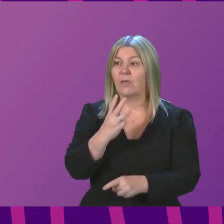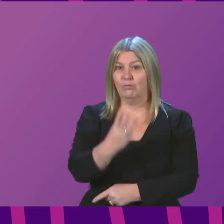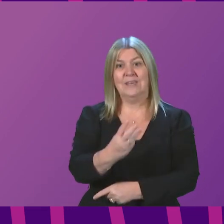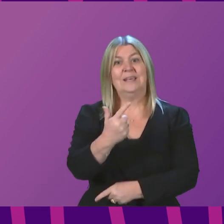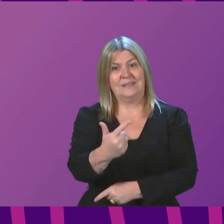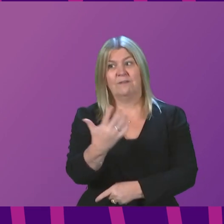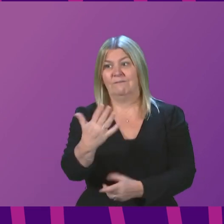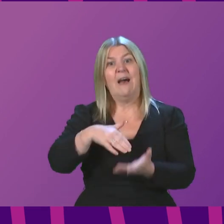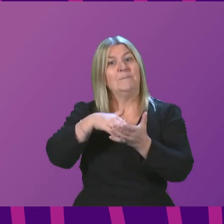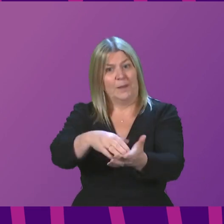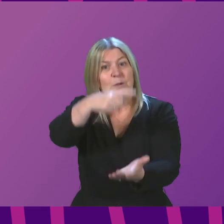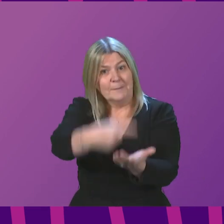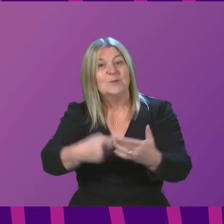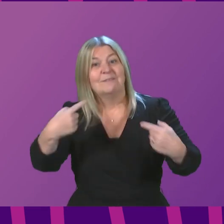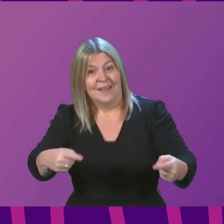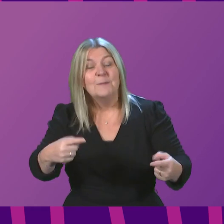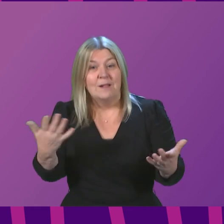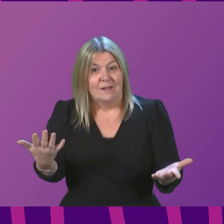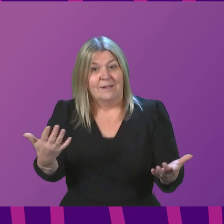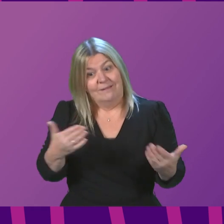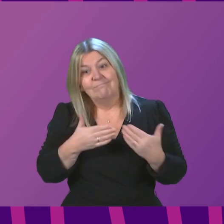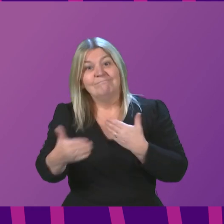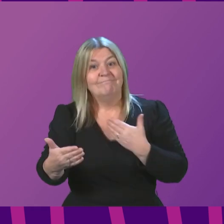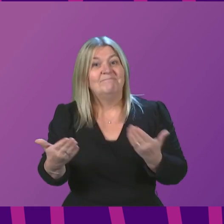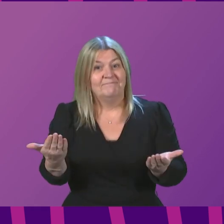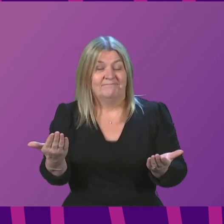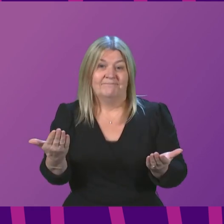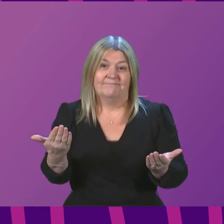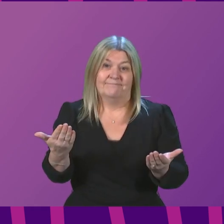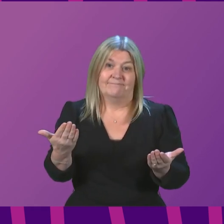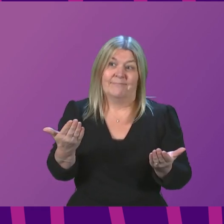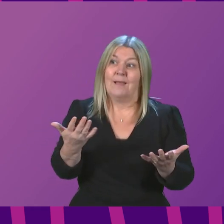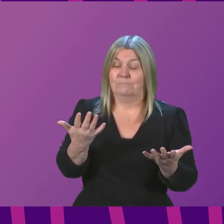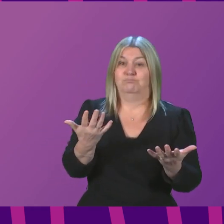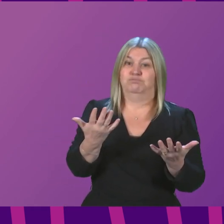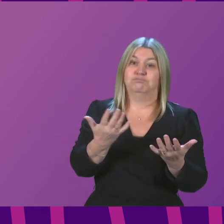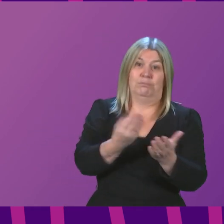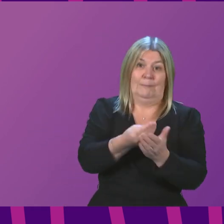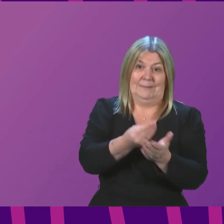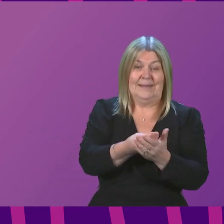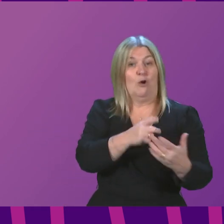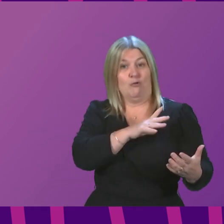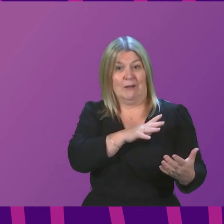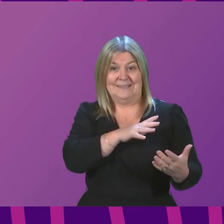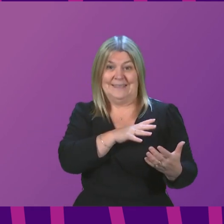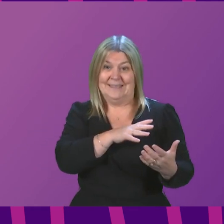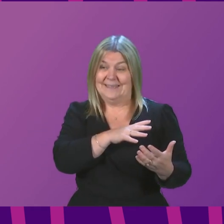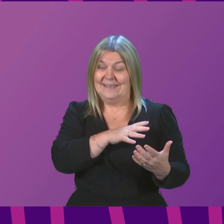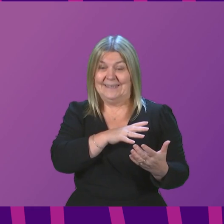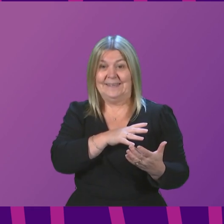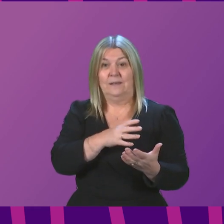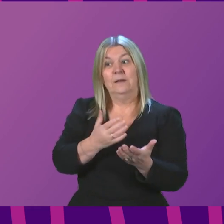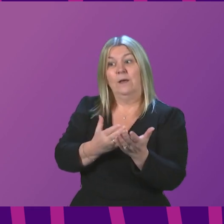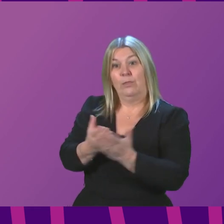million to support businesses. That is proportionately significantly in excess of the money made available by the Treasury.